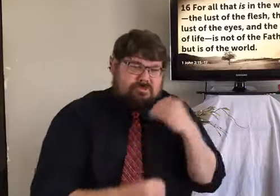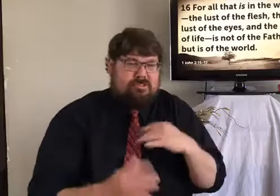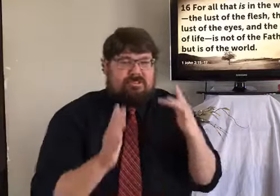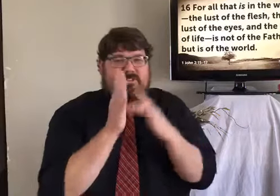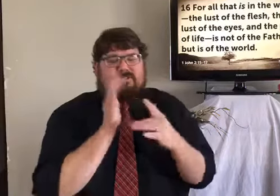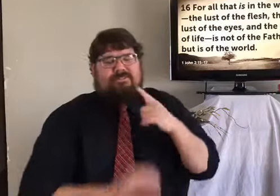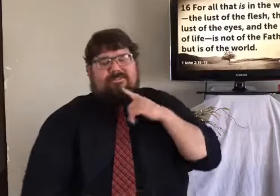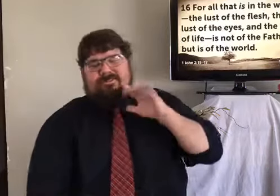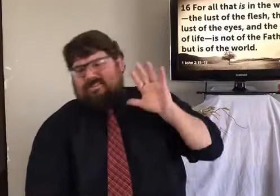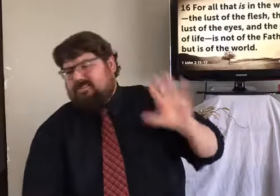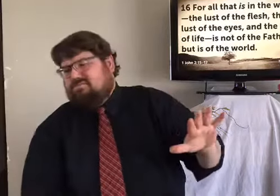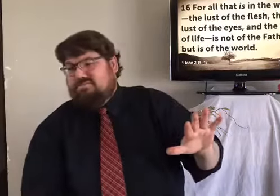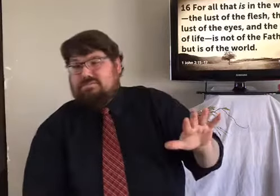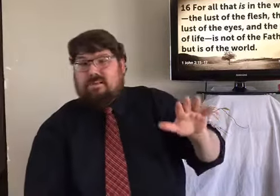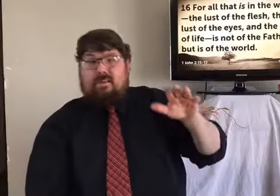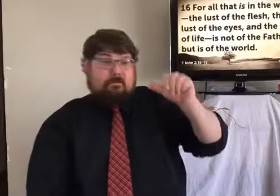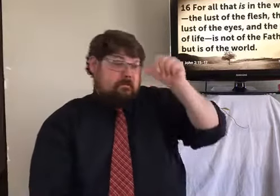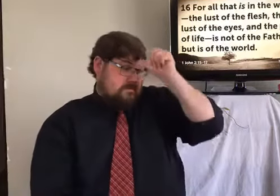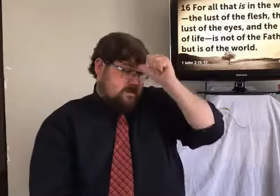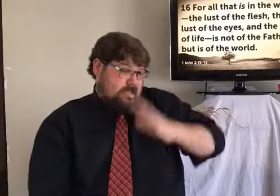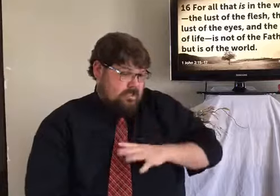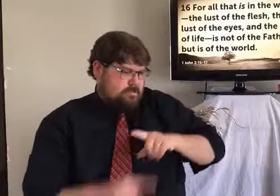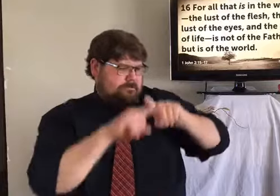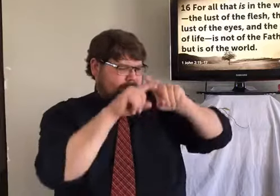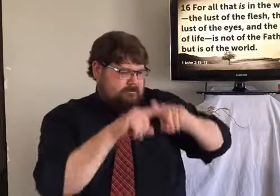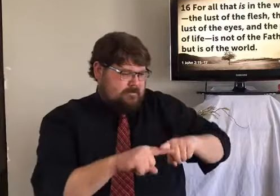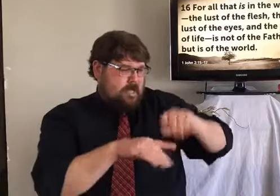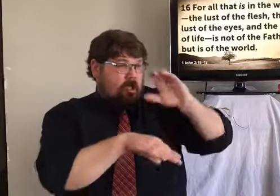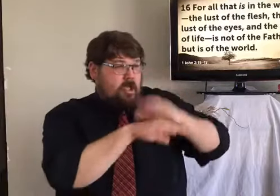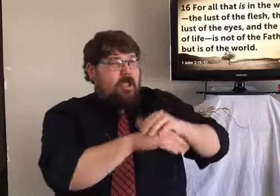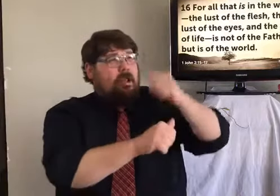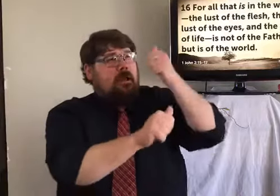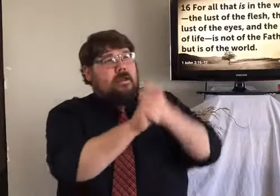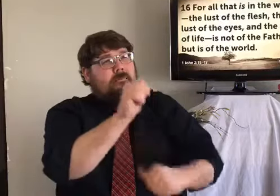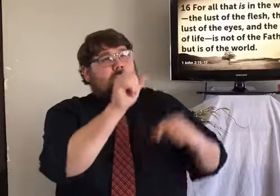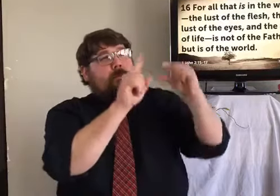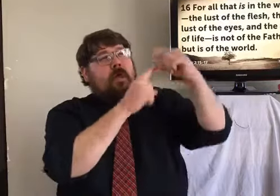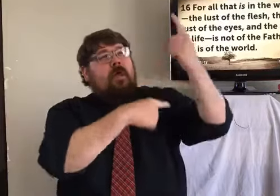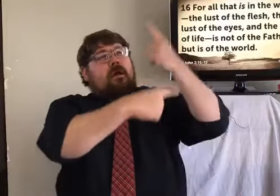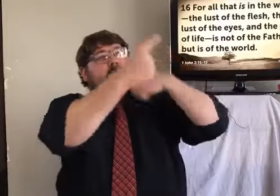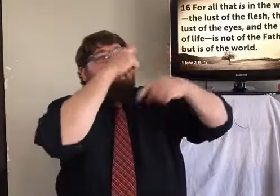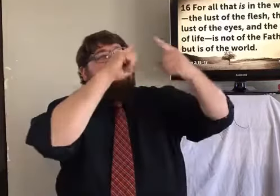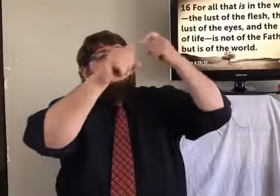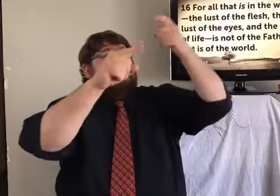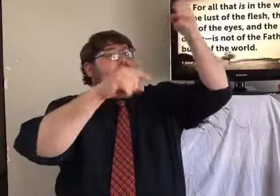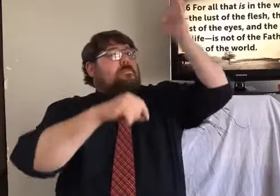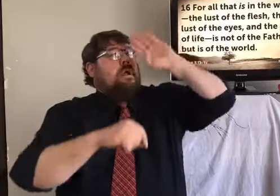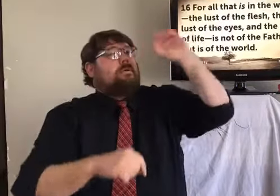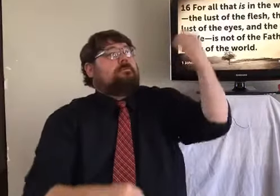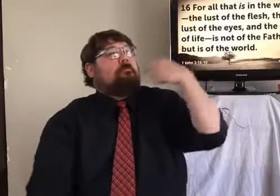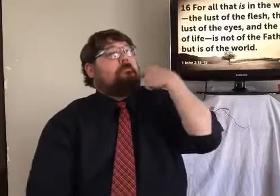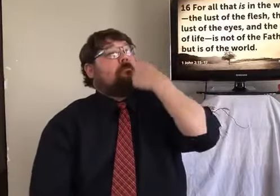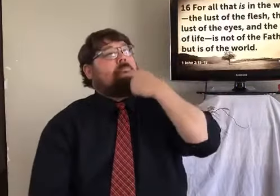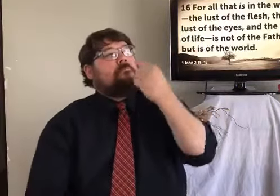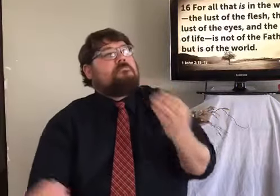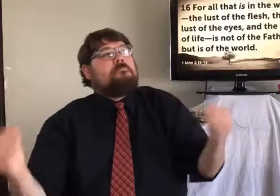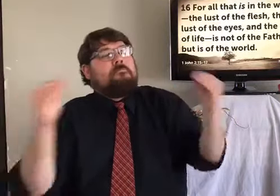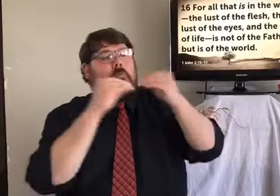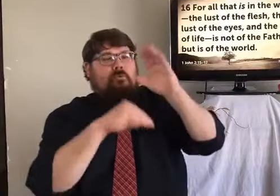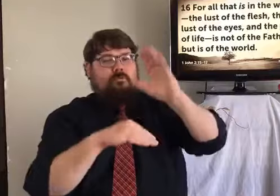become bread. And you can go ahead and eat. And Jesus said, no. man depends on every word